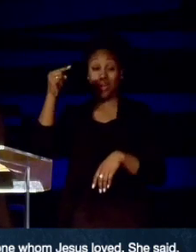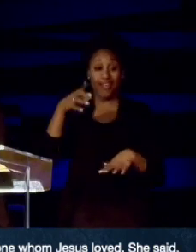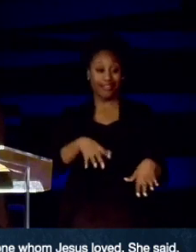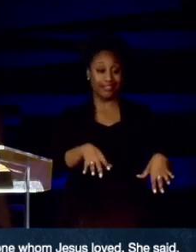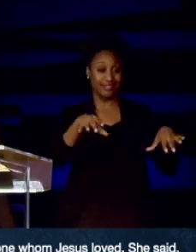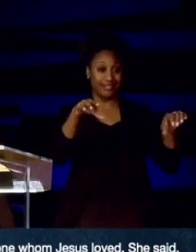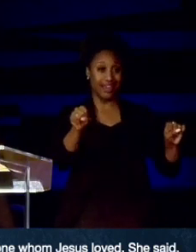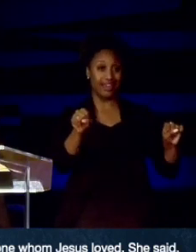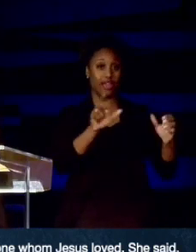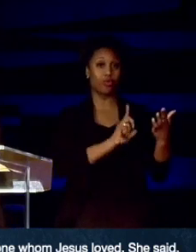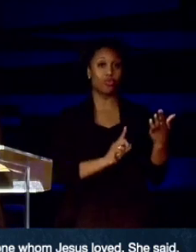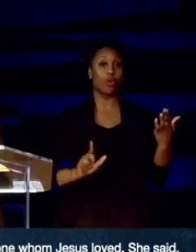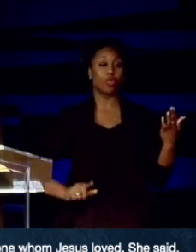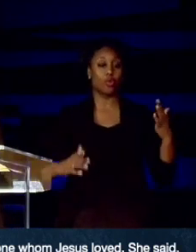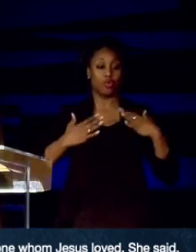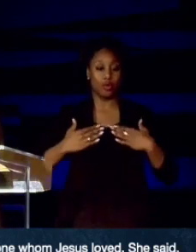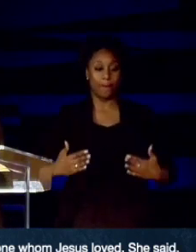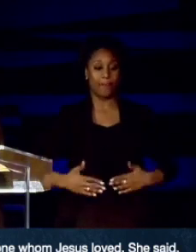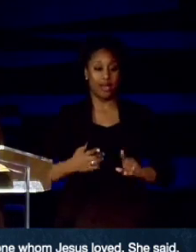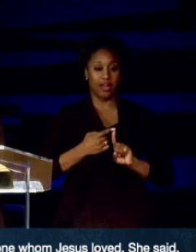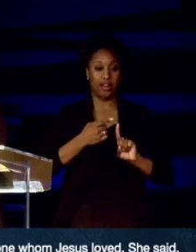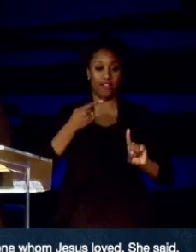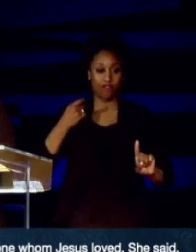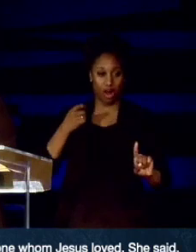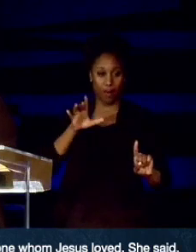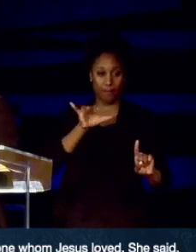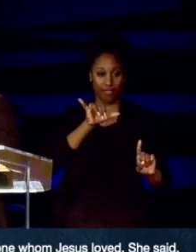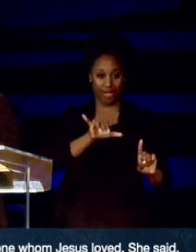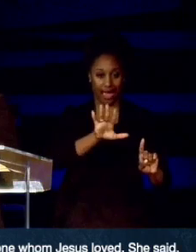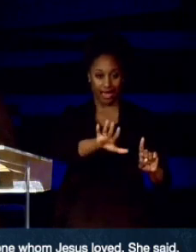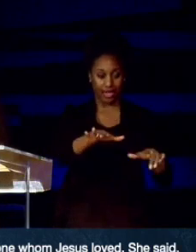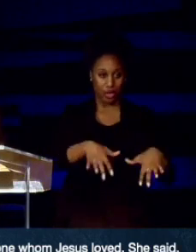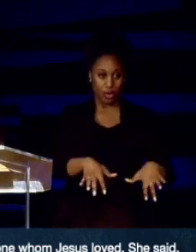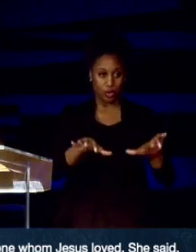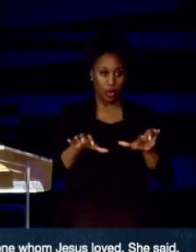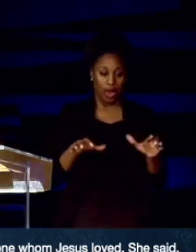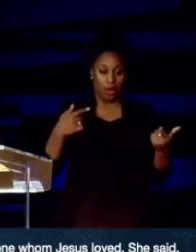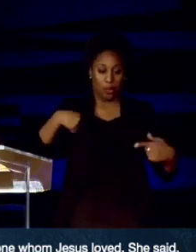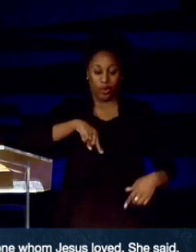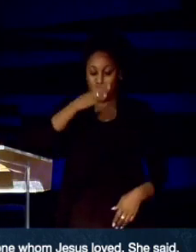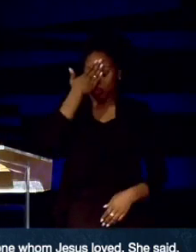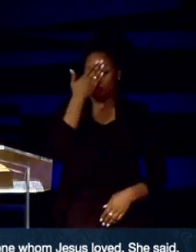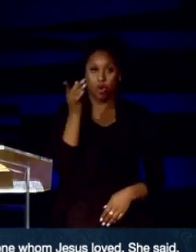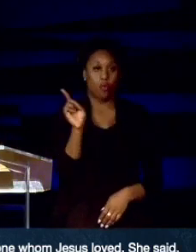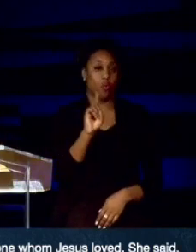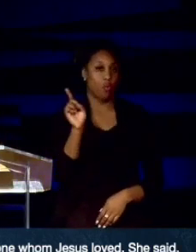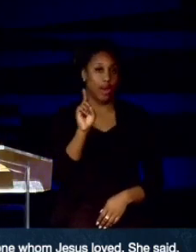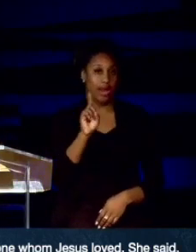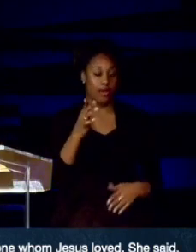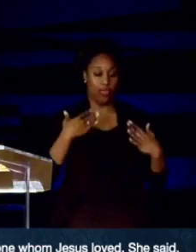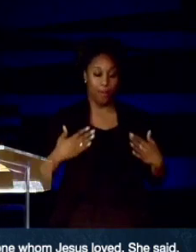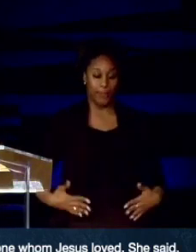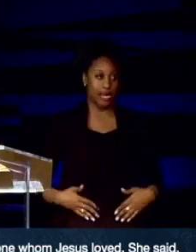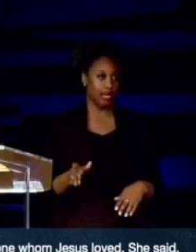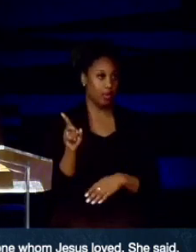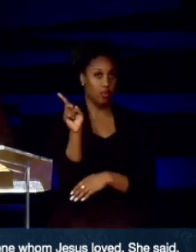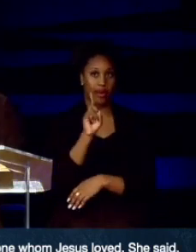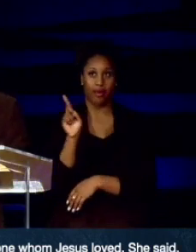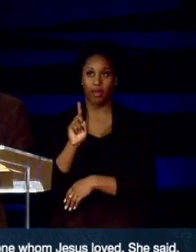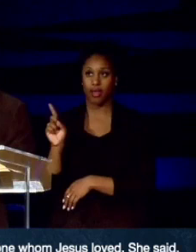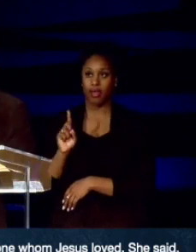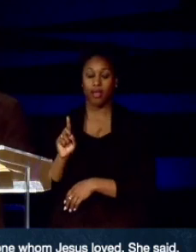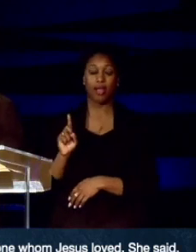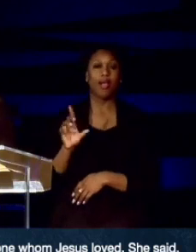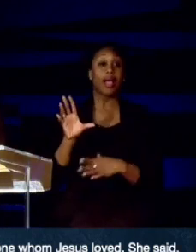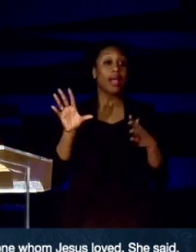Lord's body out of the tomb and we don't know where they have put him. Now, John